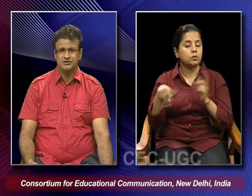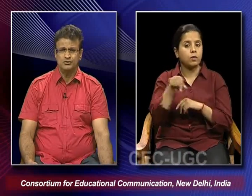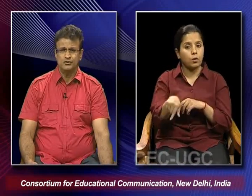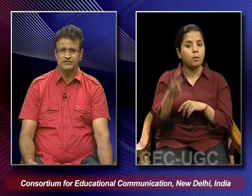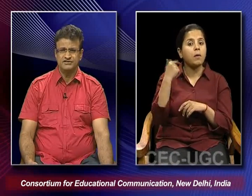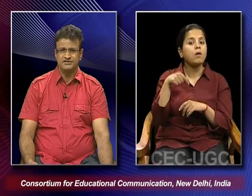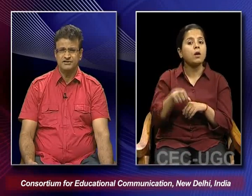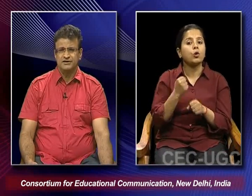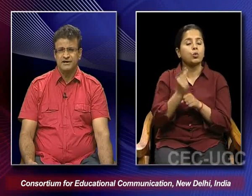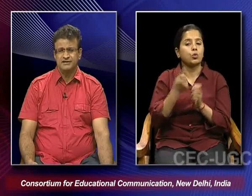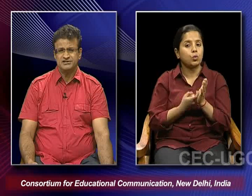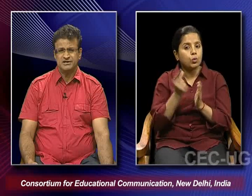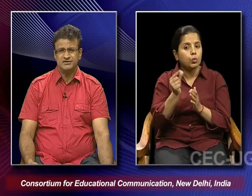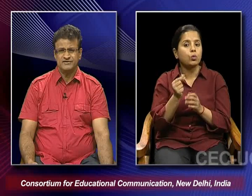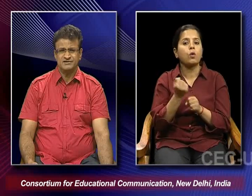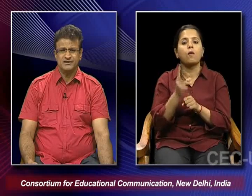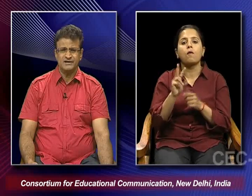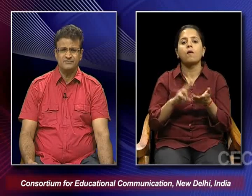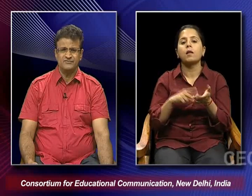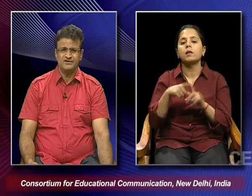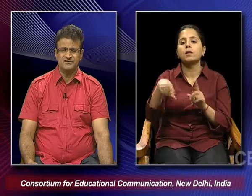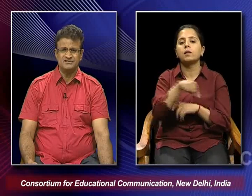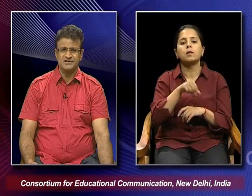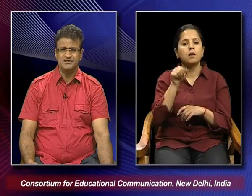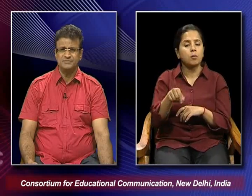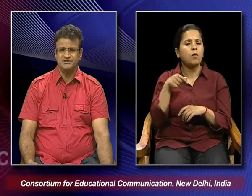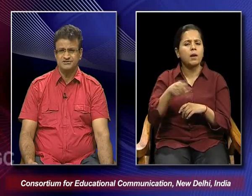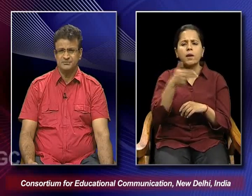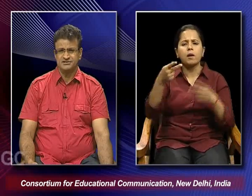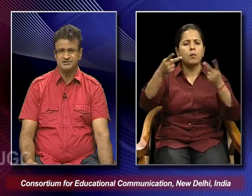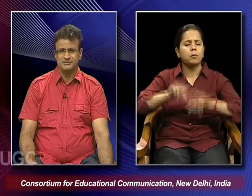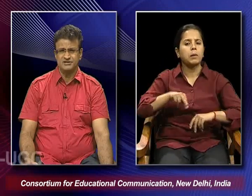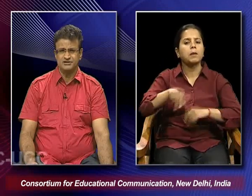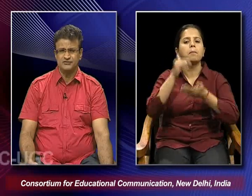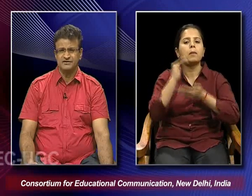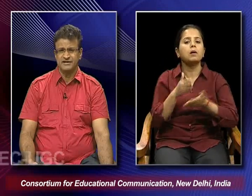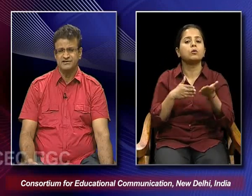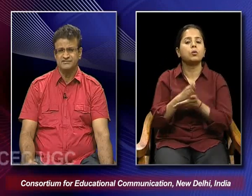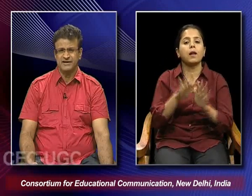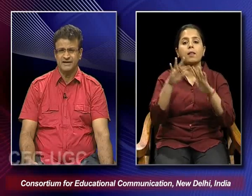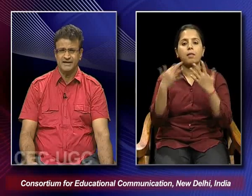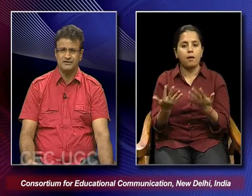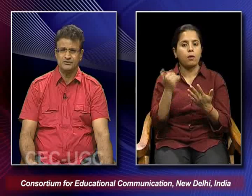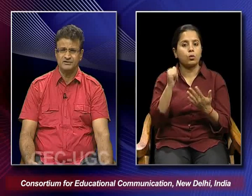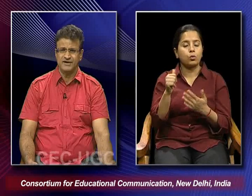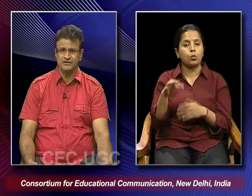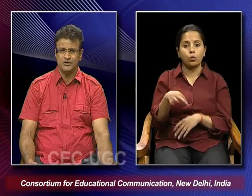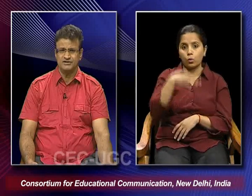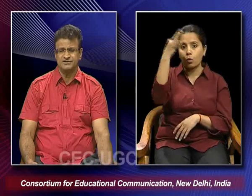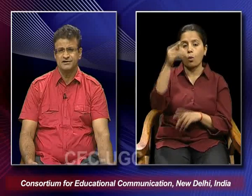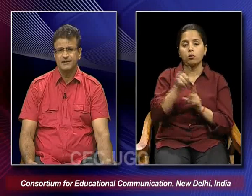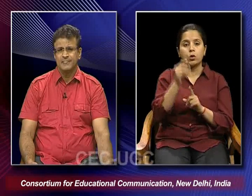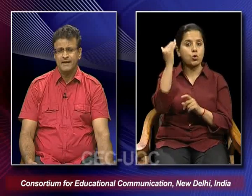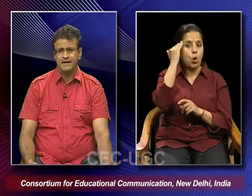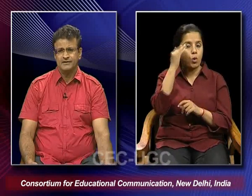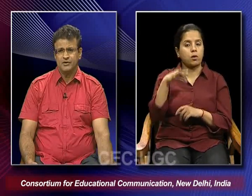Sri Guru Govindji and this festival name when translated means the birth celebration of the 10th divine light or the divine knowledge.